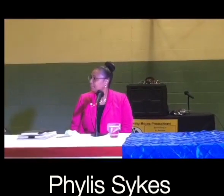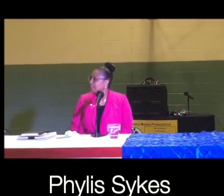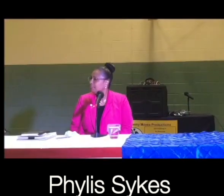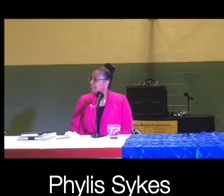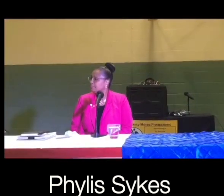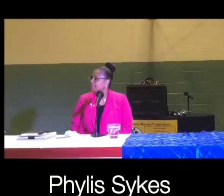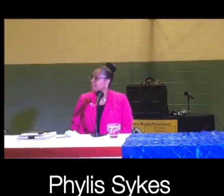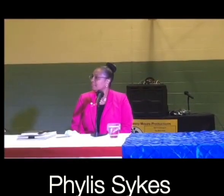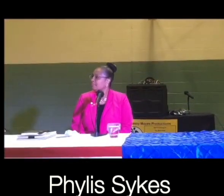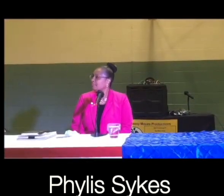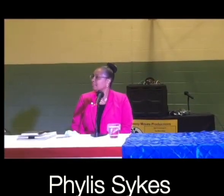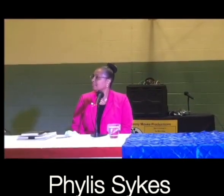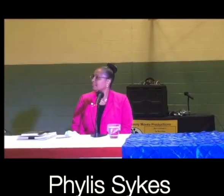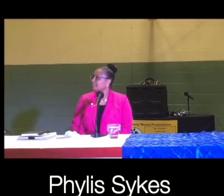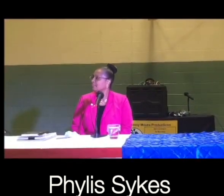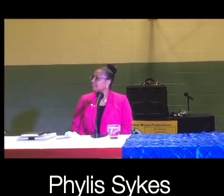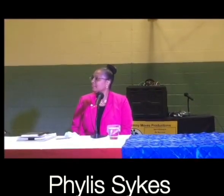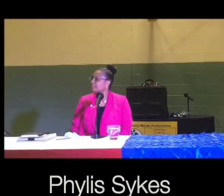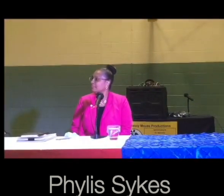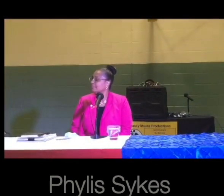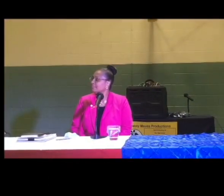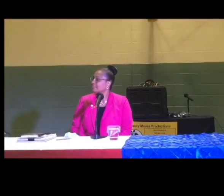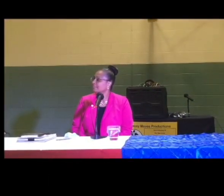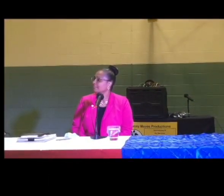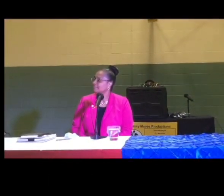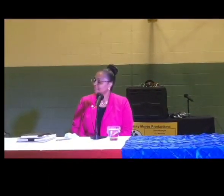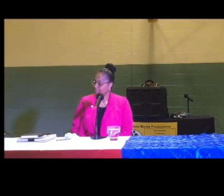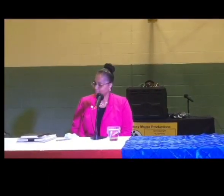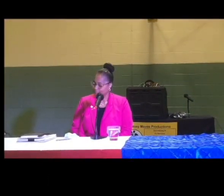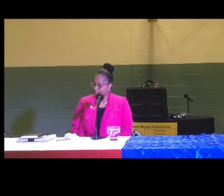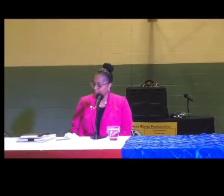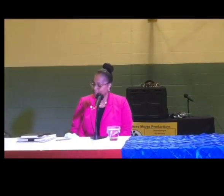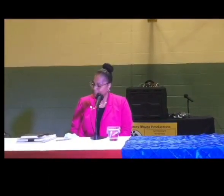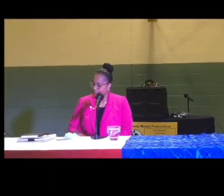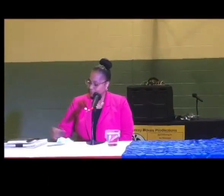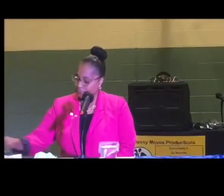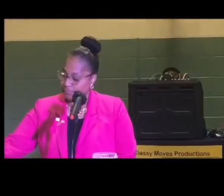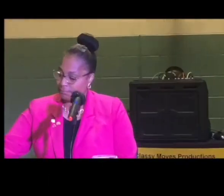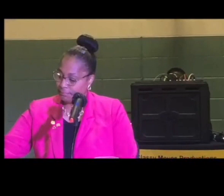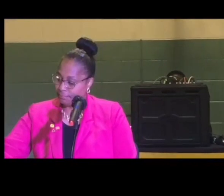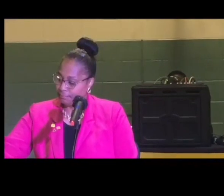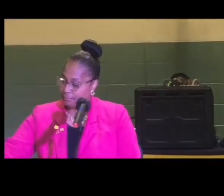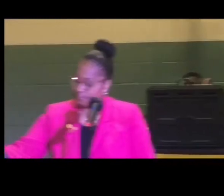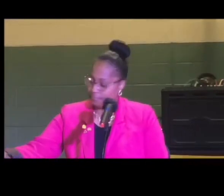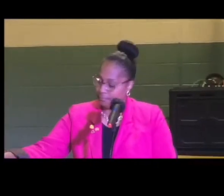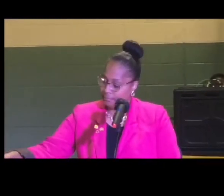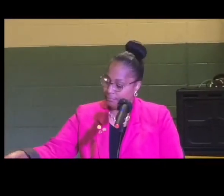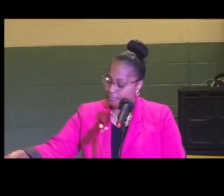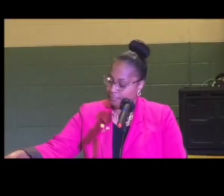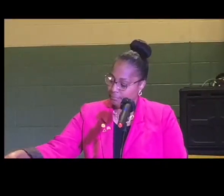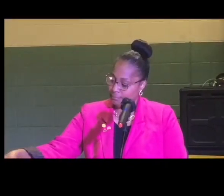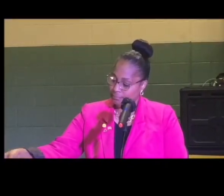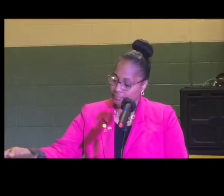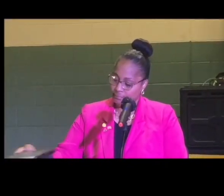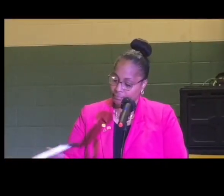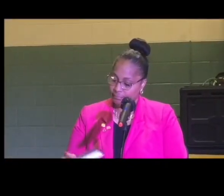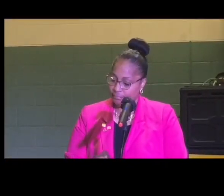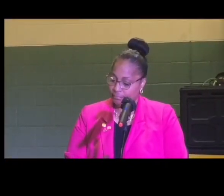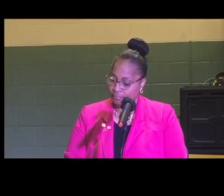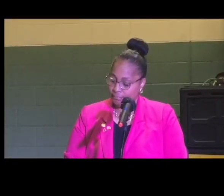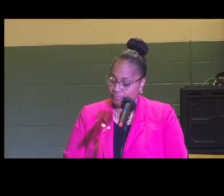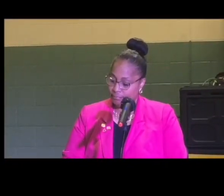civilly during this forum. Personal and or professional attacks are prohibited.